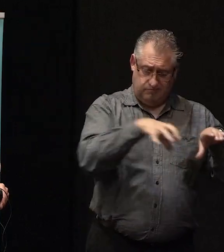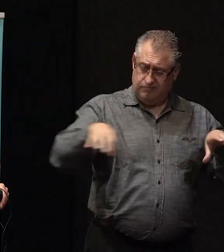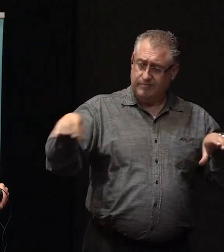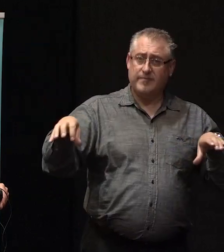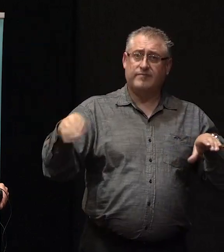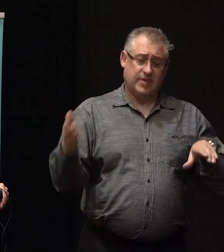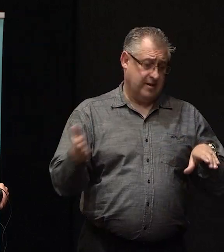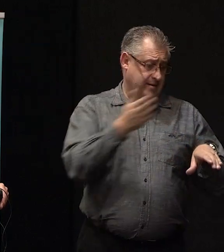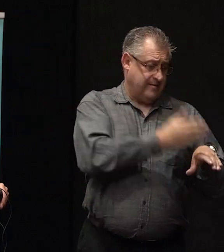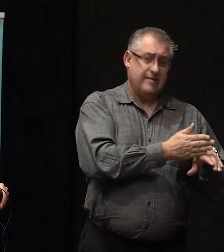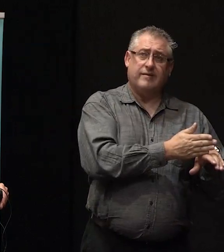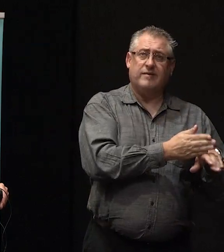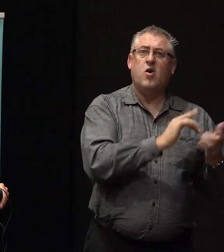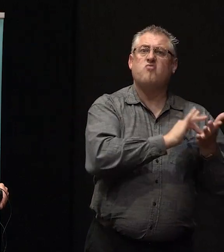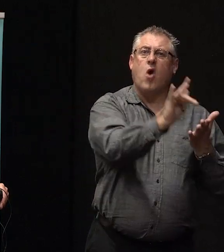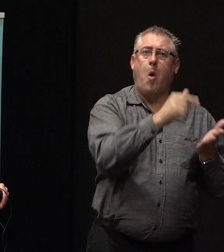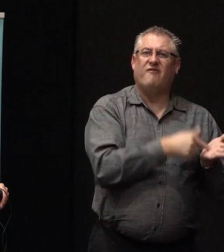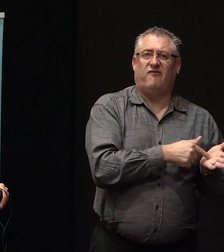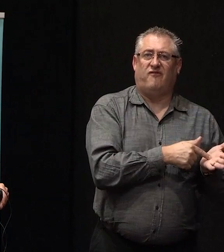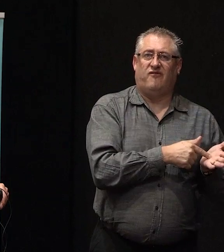Philippa down the end, it's pretty much a write off.